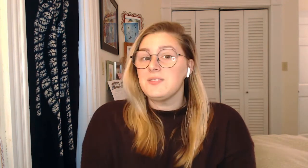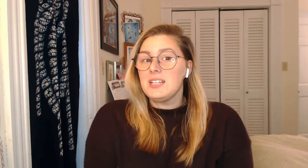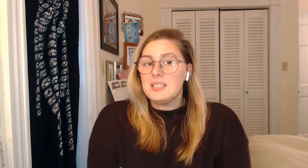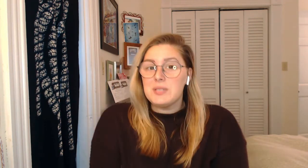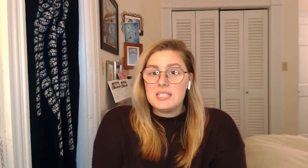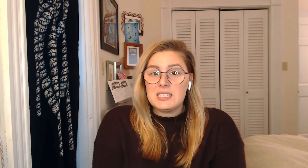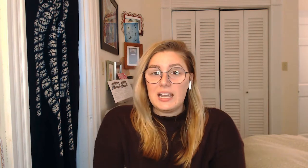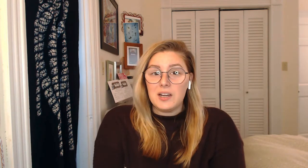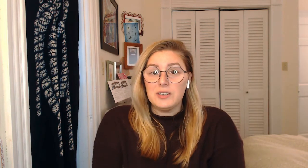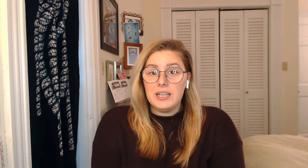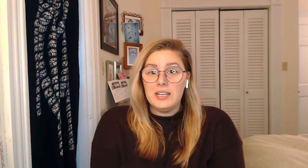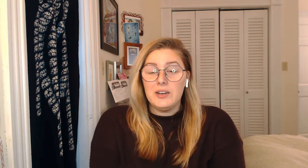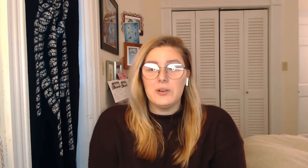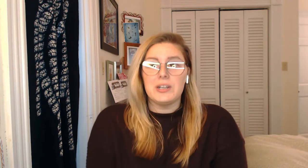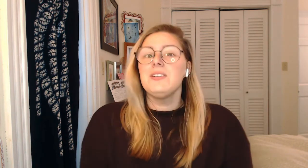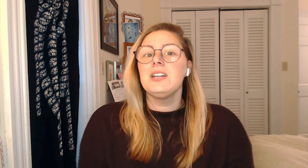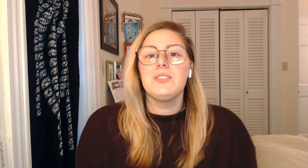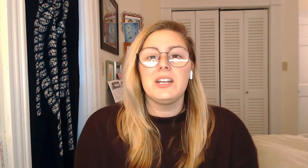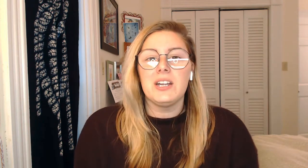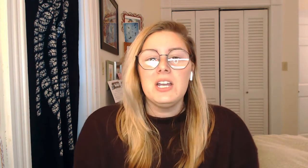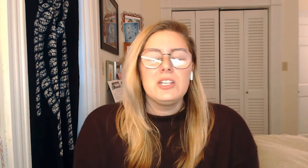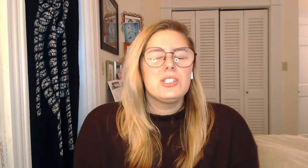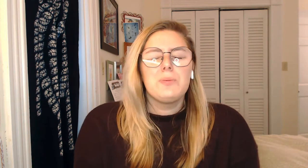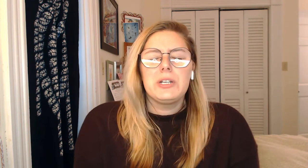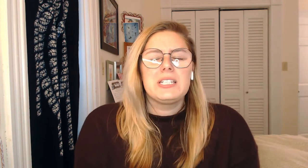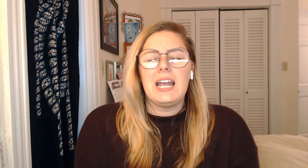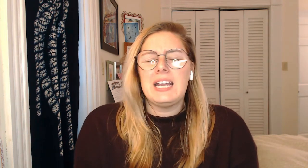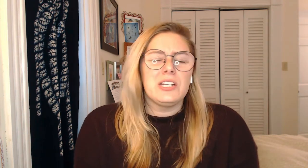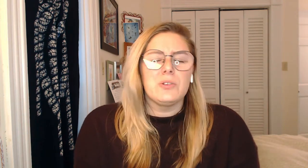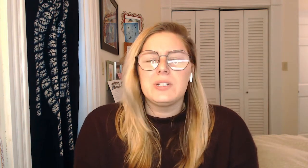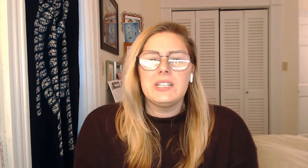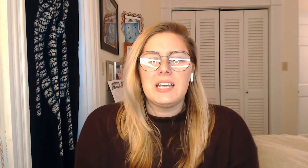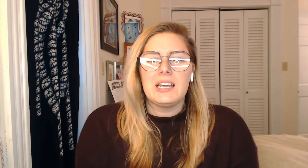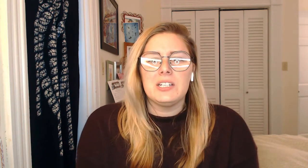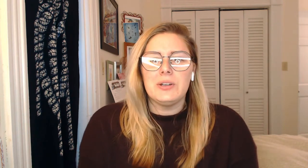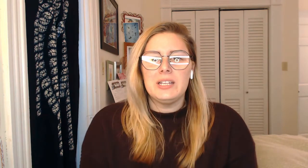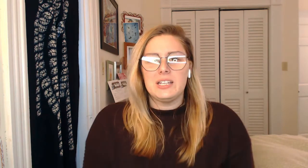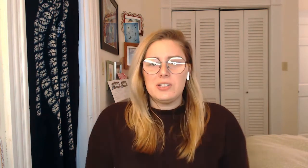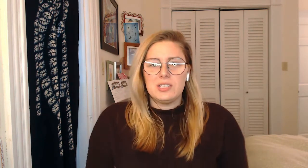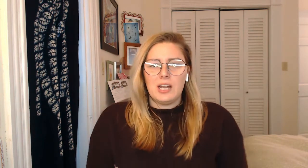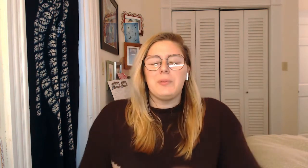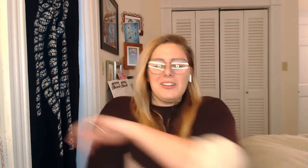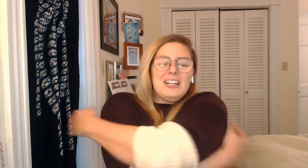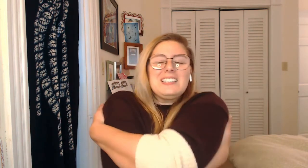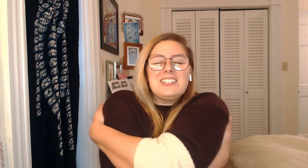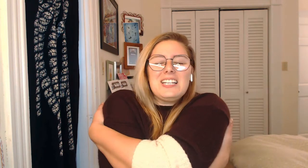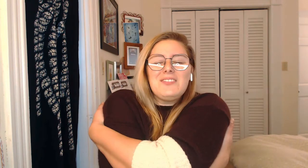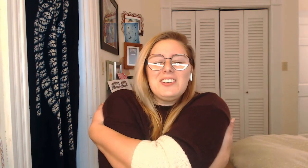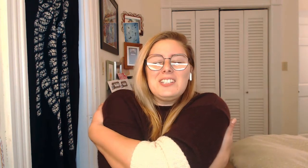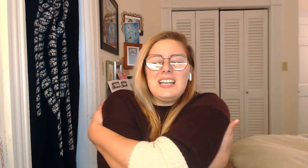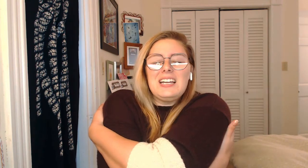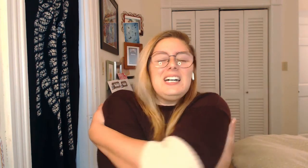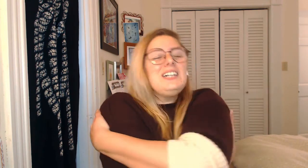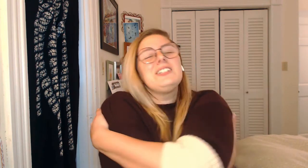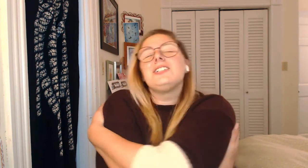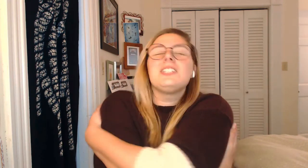seem scary or even if they're super exciting and you're really excited to do it, that you stop and hug yourself and you say, oh, you're so